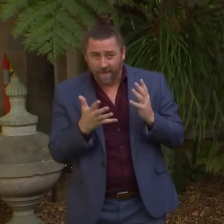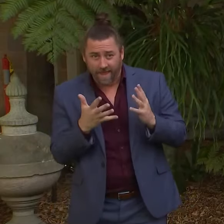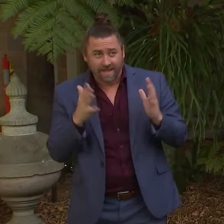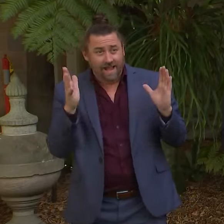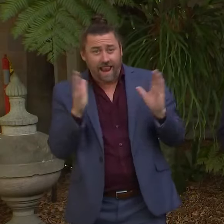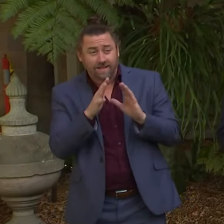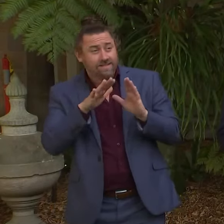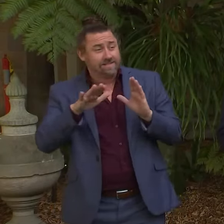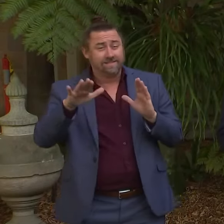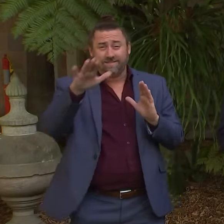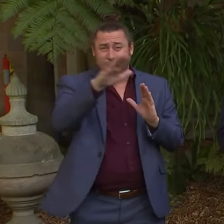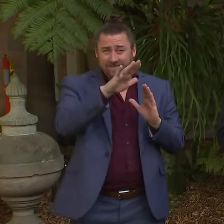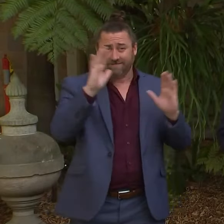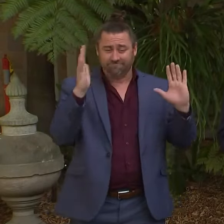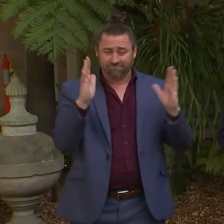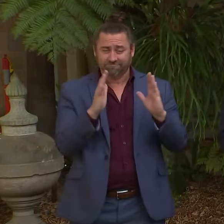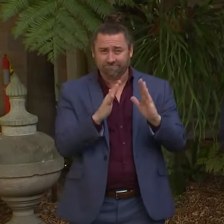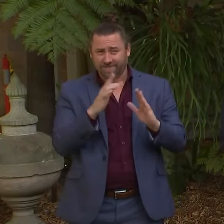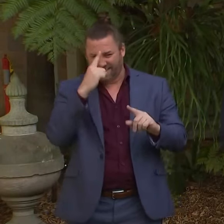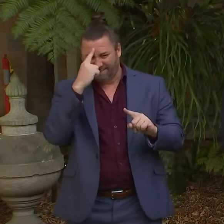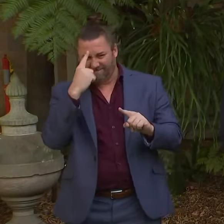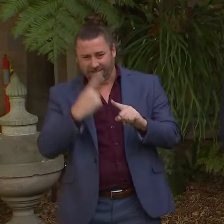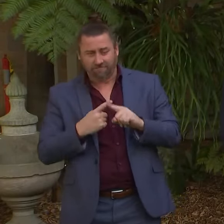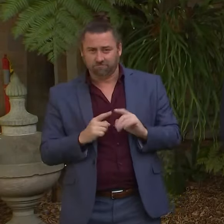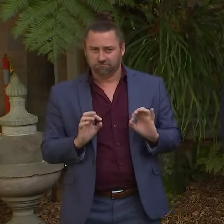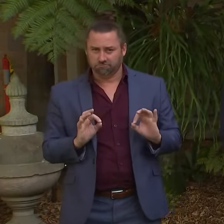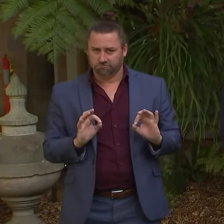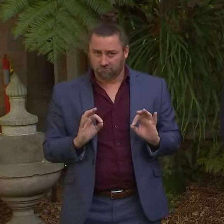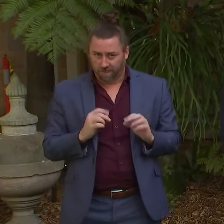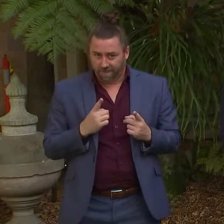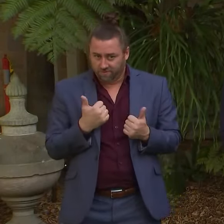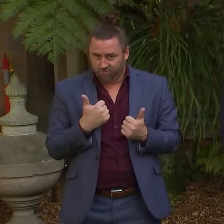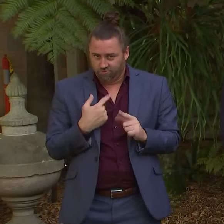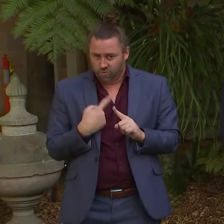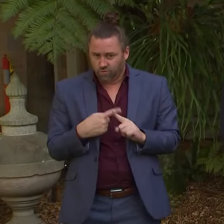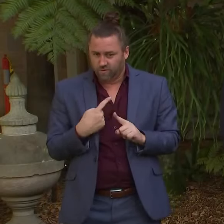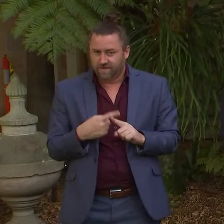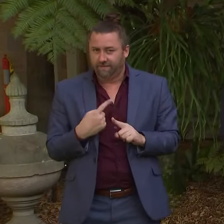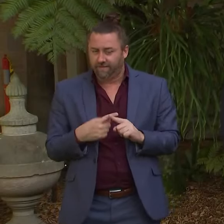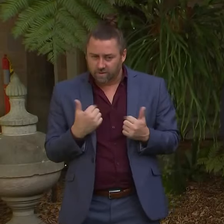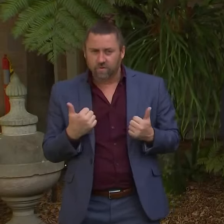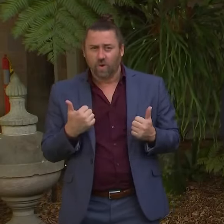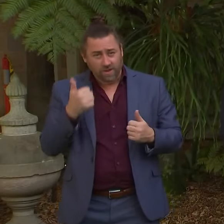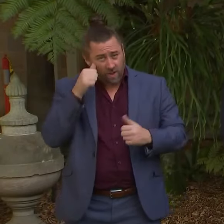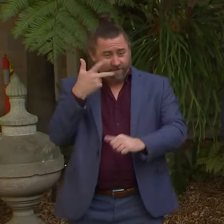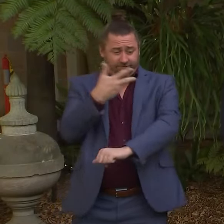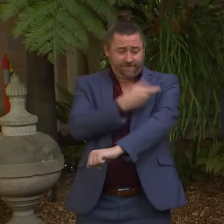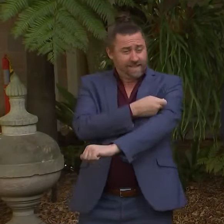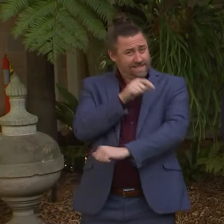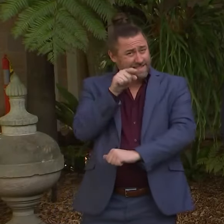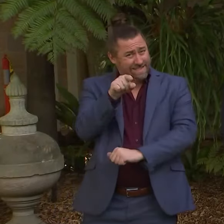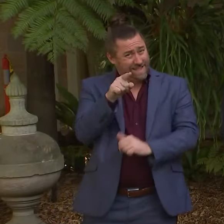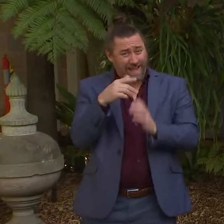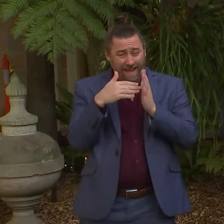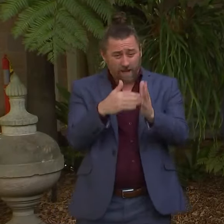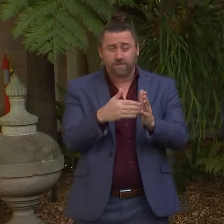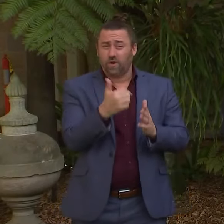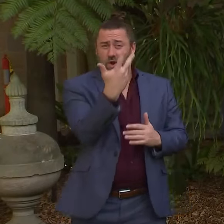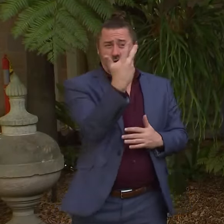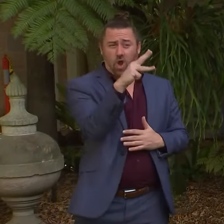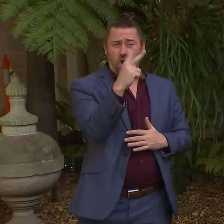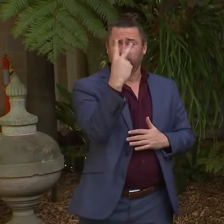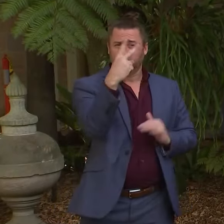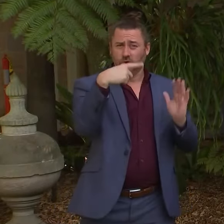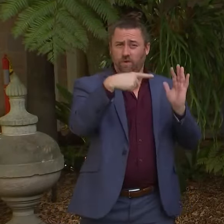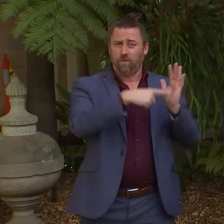seriously unwell with COVID virus and we know that the vaccinations matter and I'm pleased to report our vaccination rates are at 92